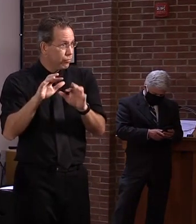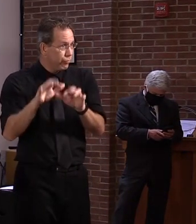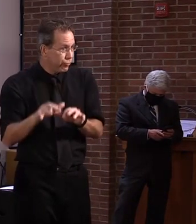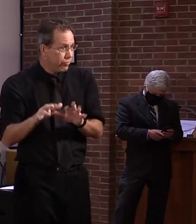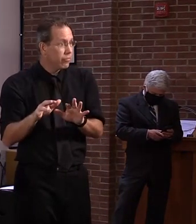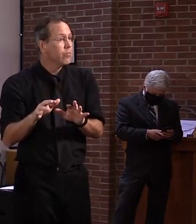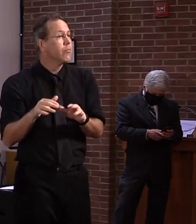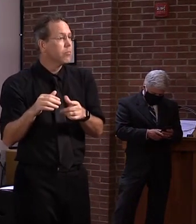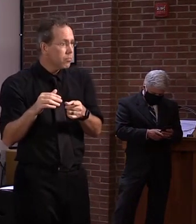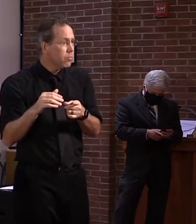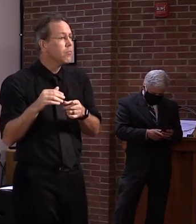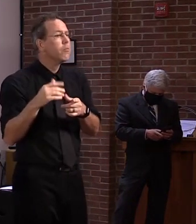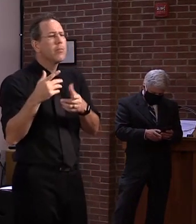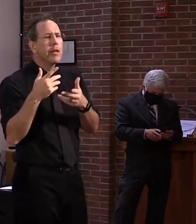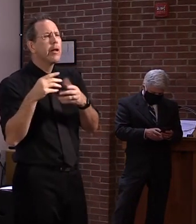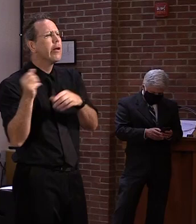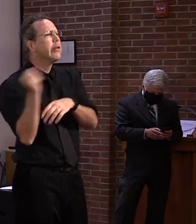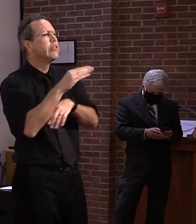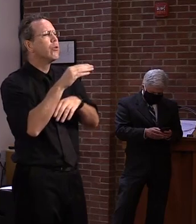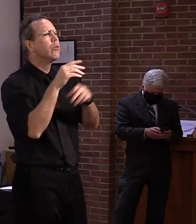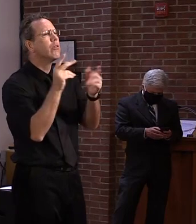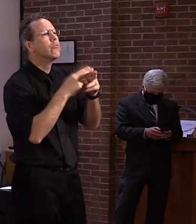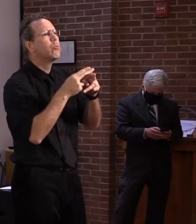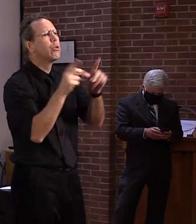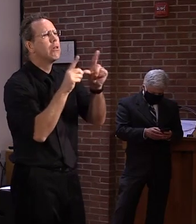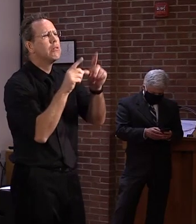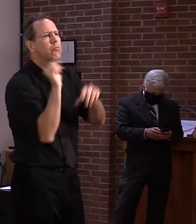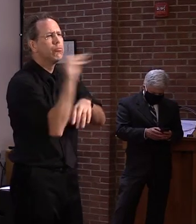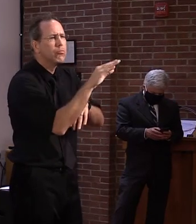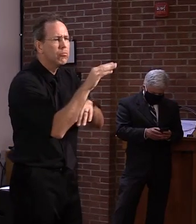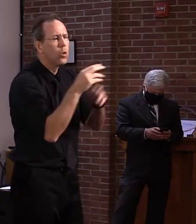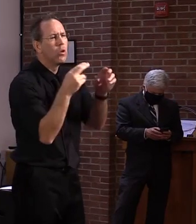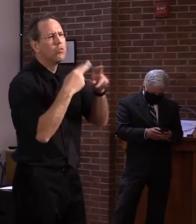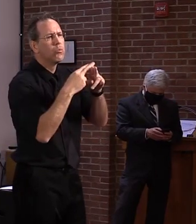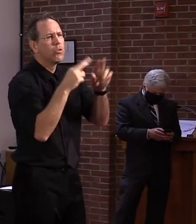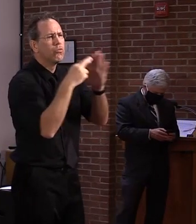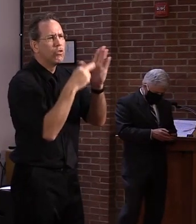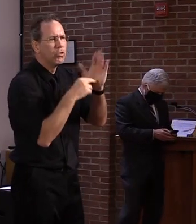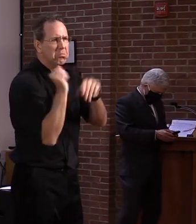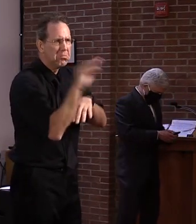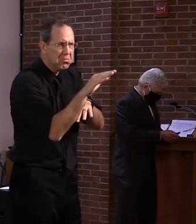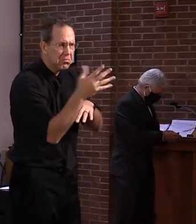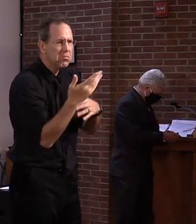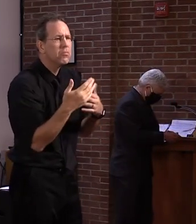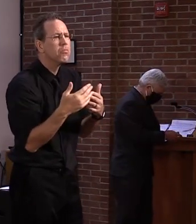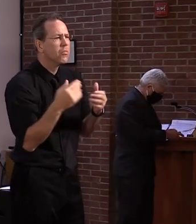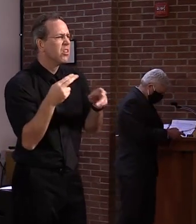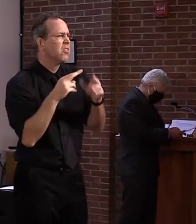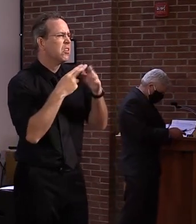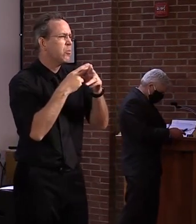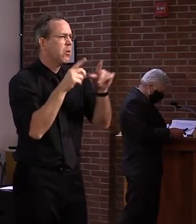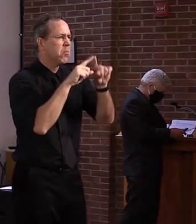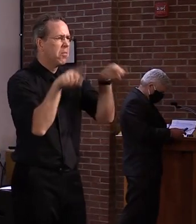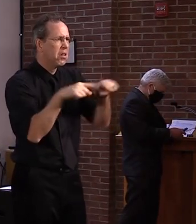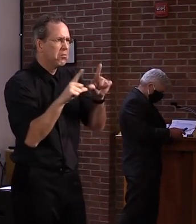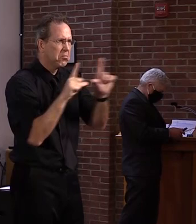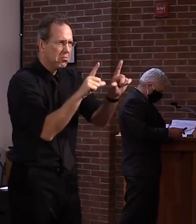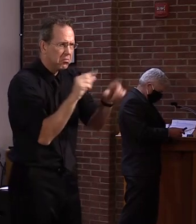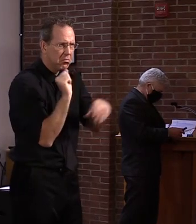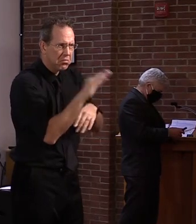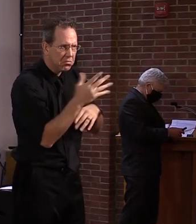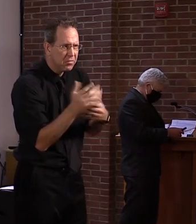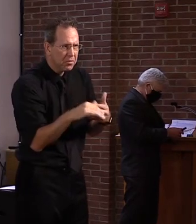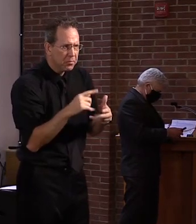registration that they can apply to that vehicle or that camper or